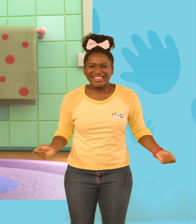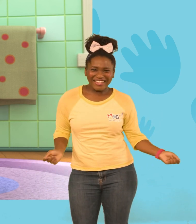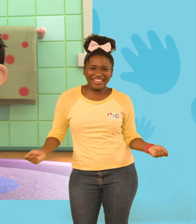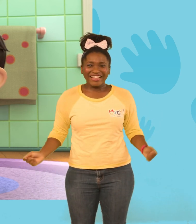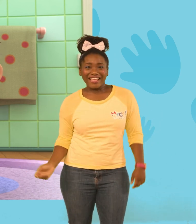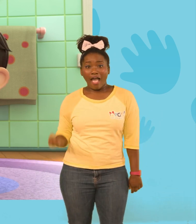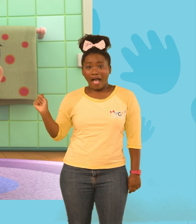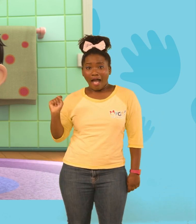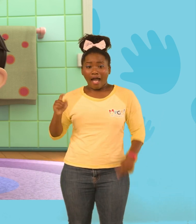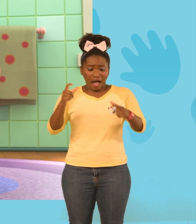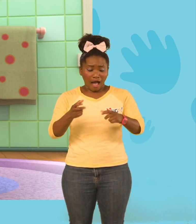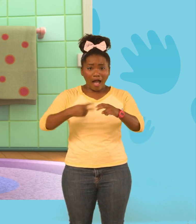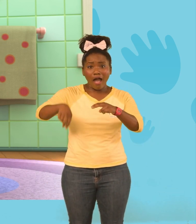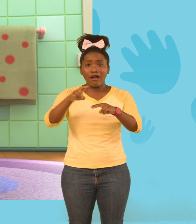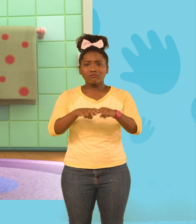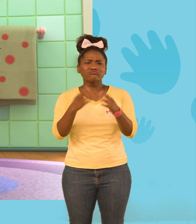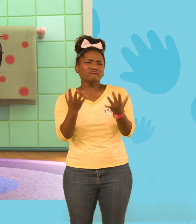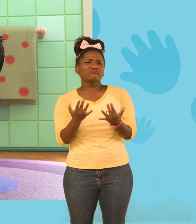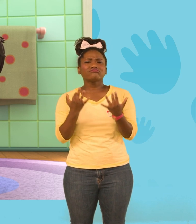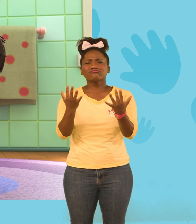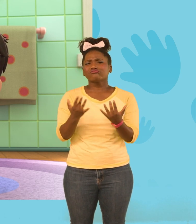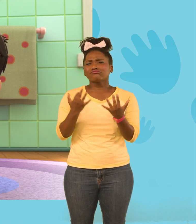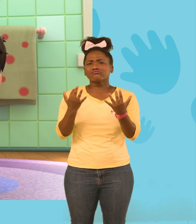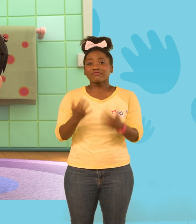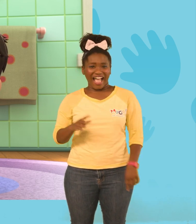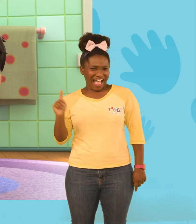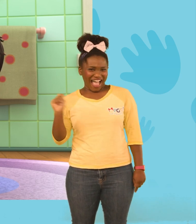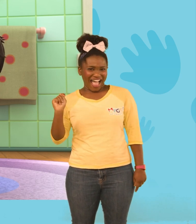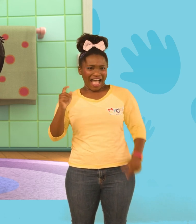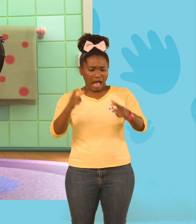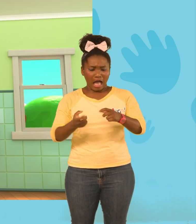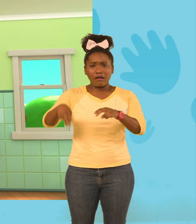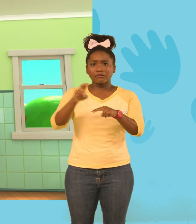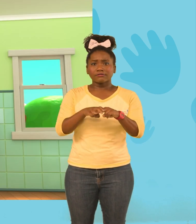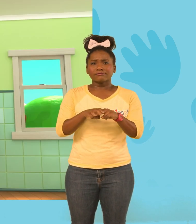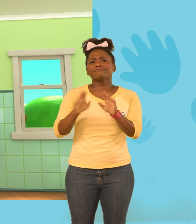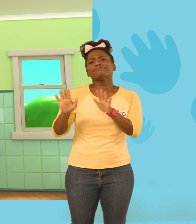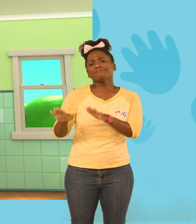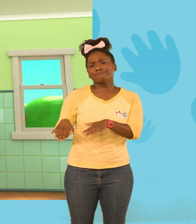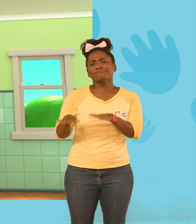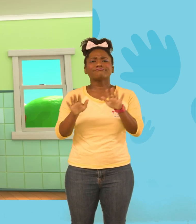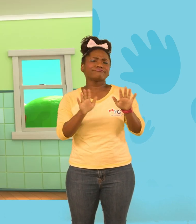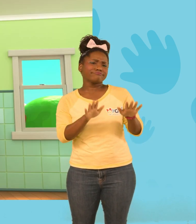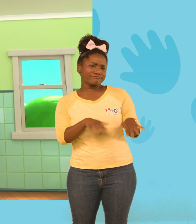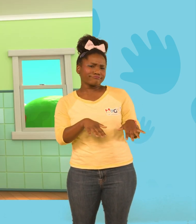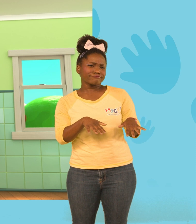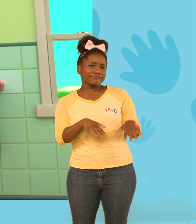Sit on the potty and wait, wait, wait! Sit on the potty, no time to waste!